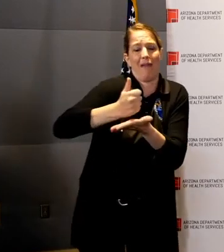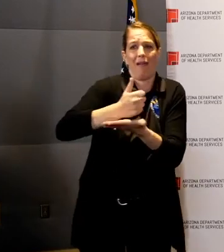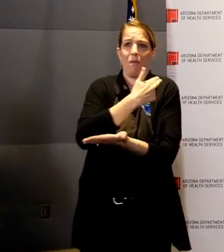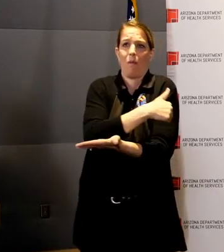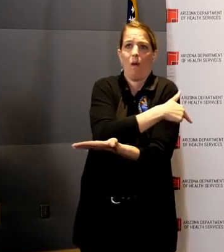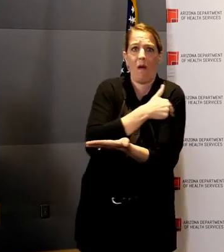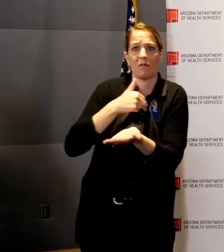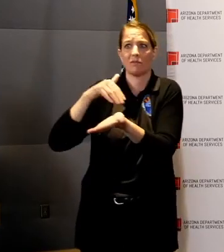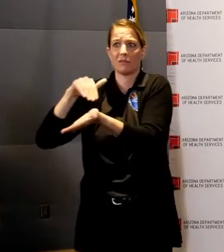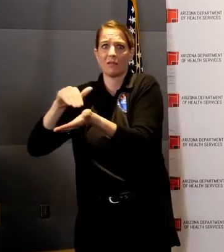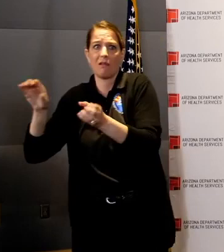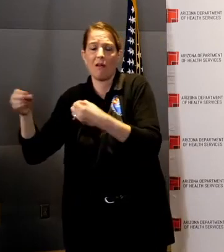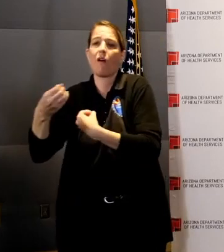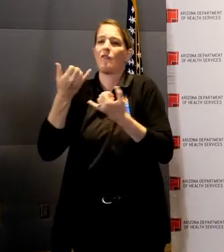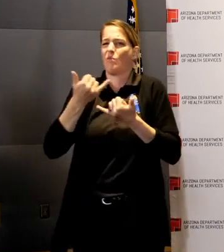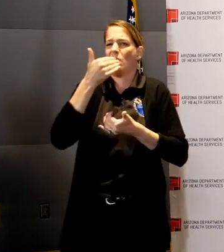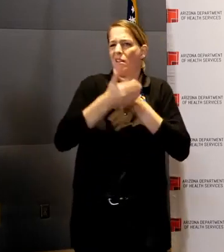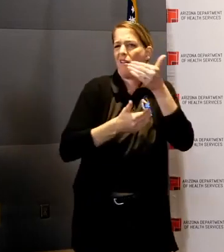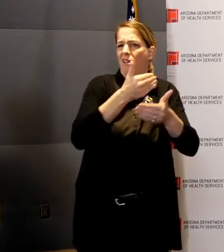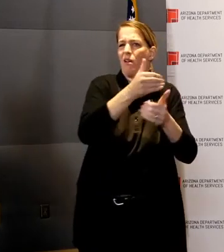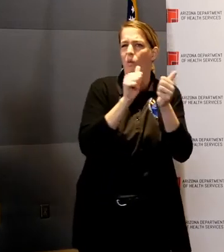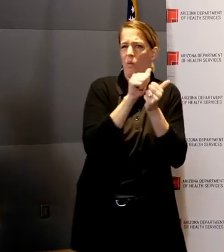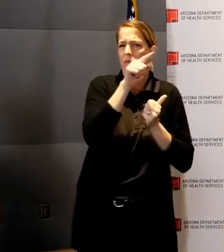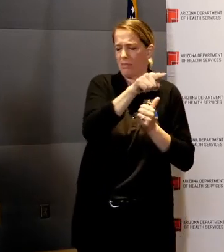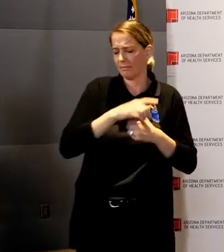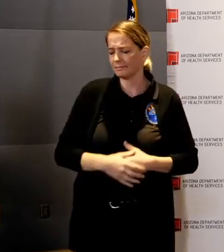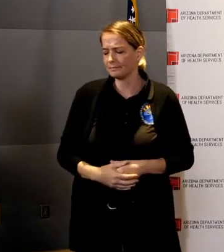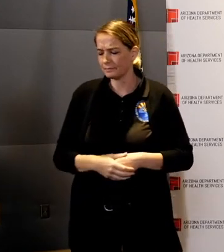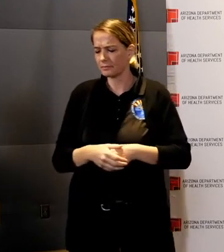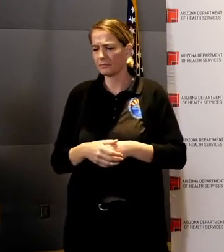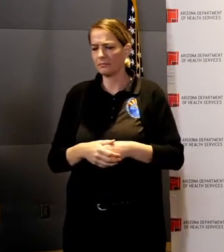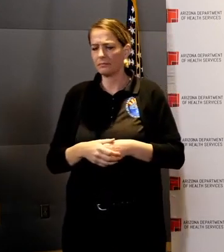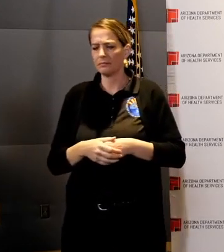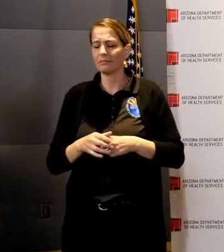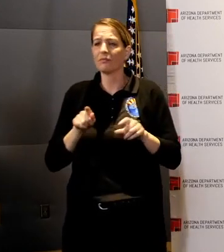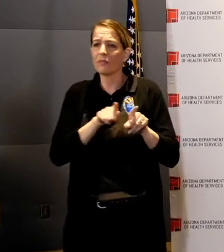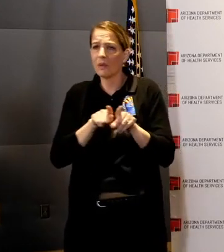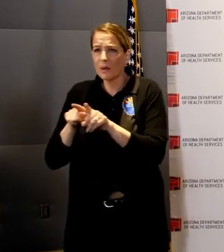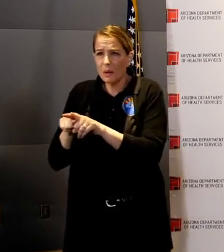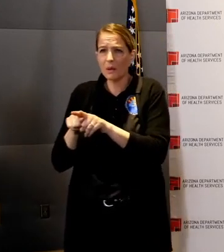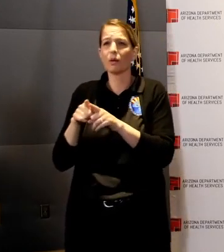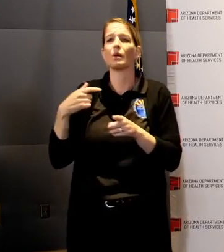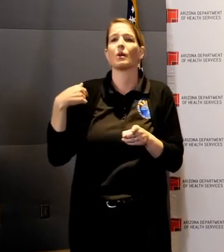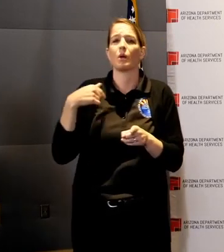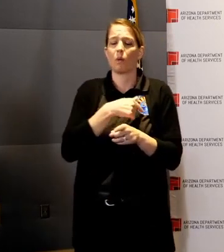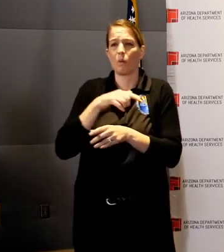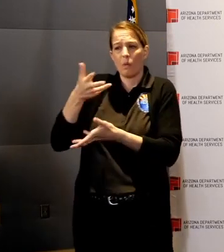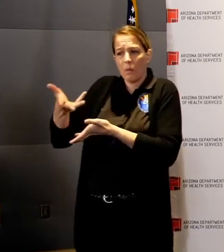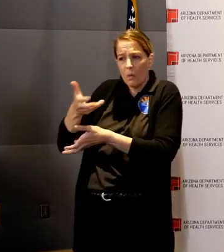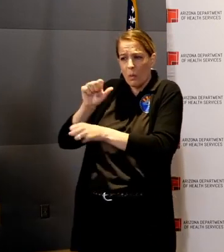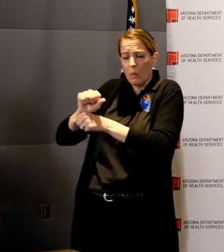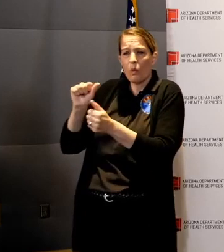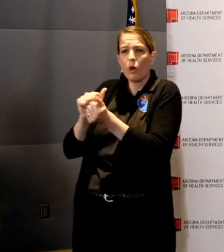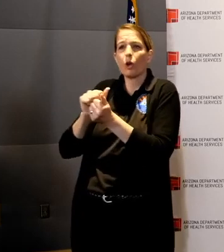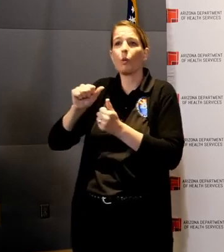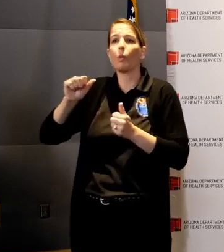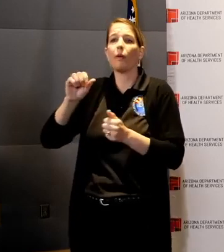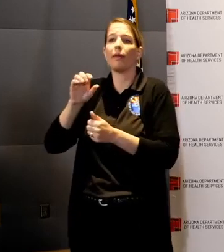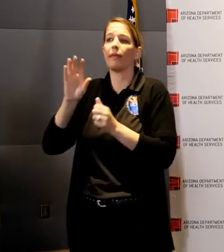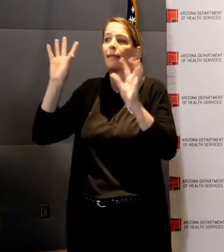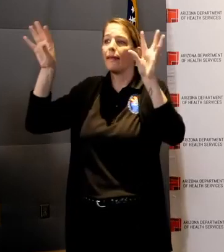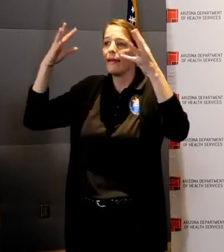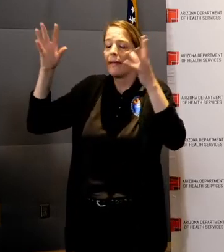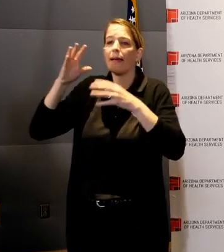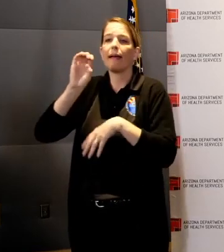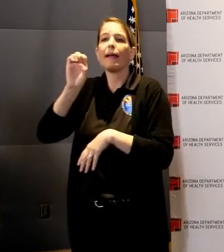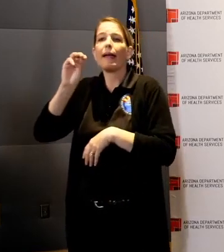And we're implementing measures for EMT professionals to reduce hospital burden, including screening measures and the ability to provide